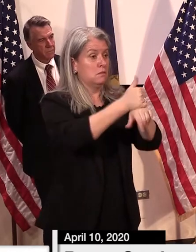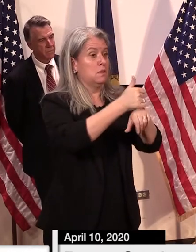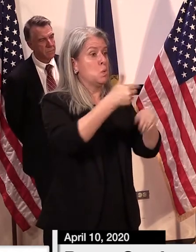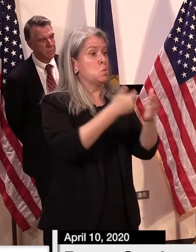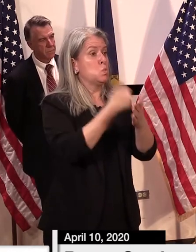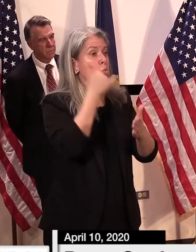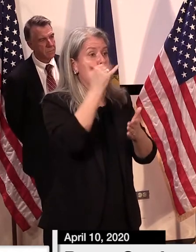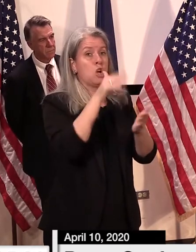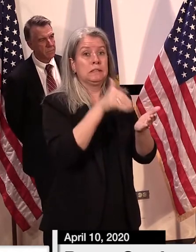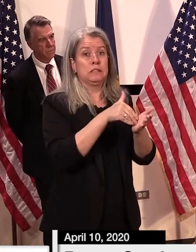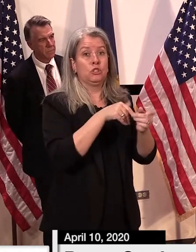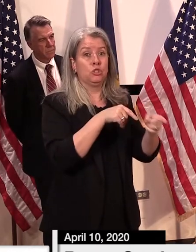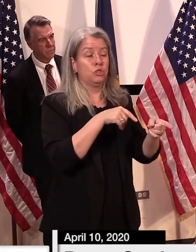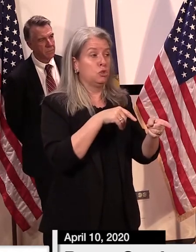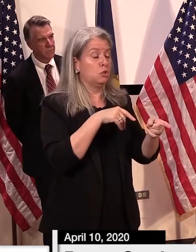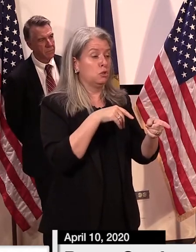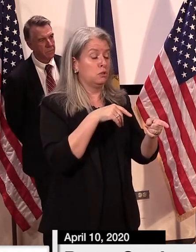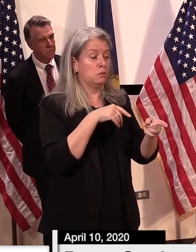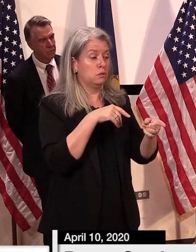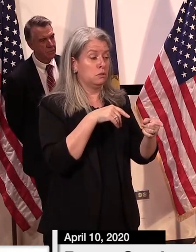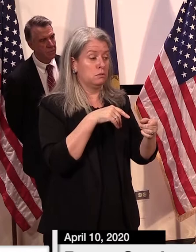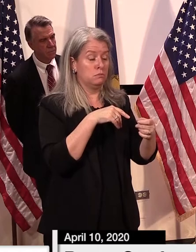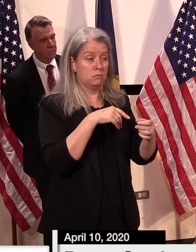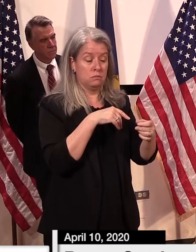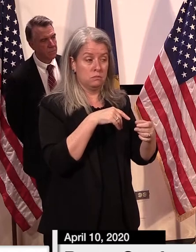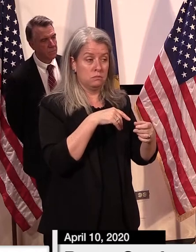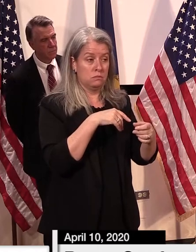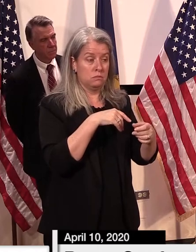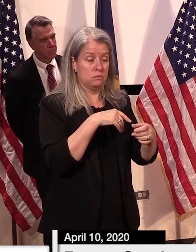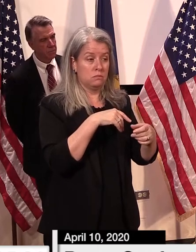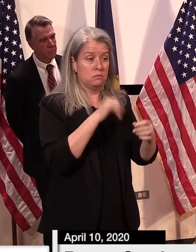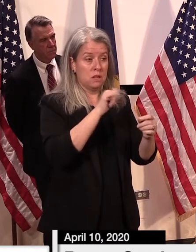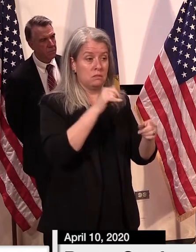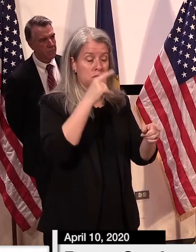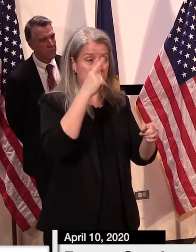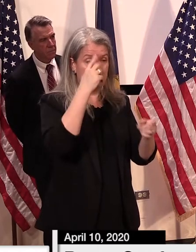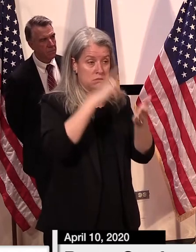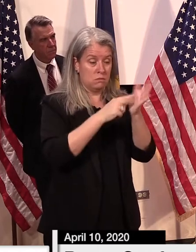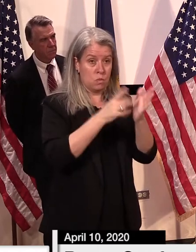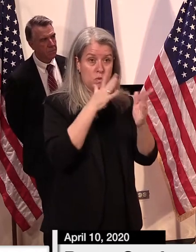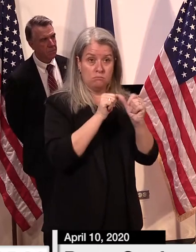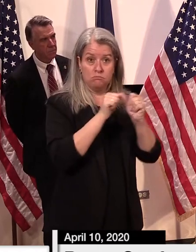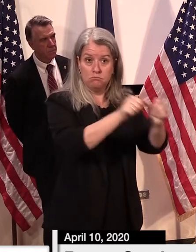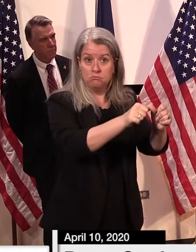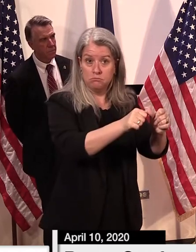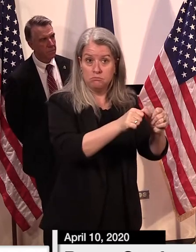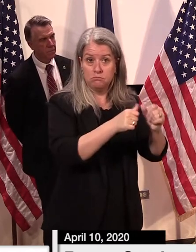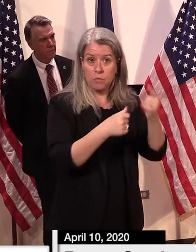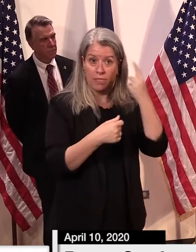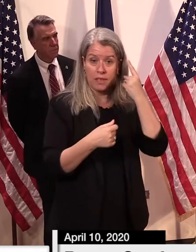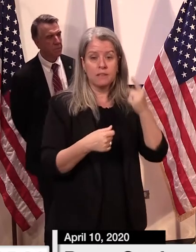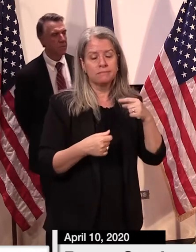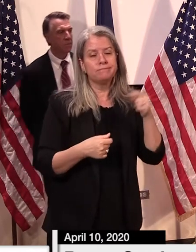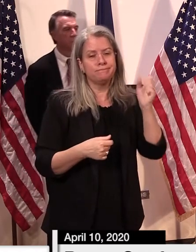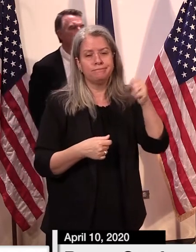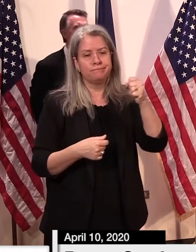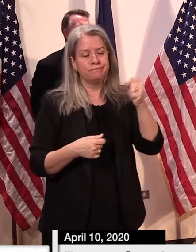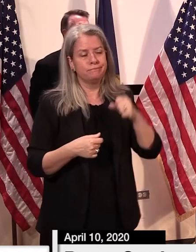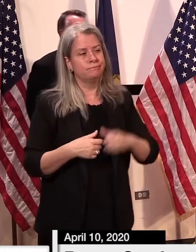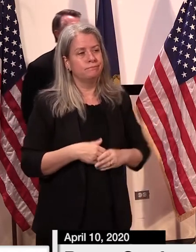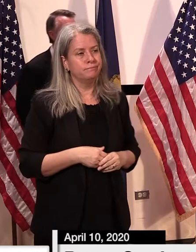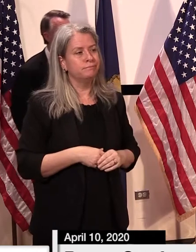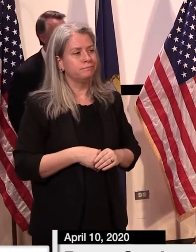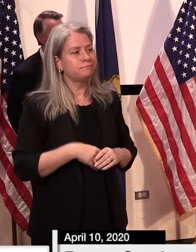be uh not moving forward to deal with the increase in um in claims i do because i think again